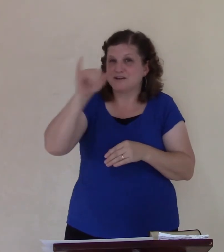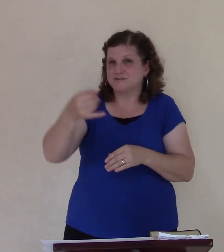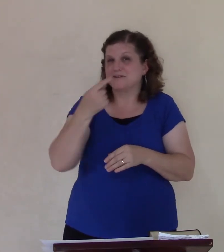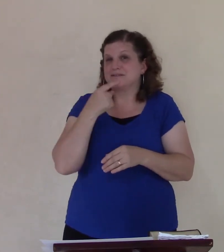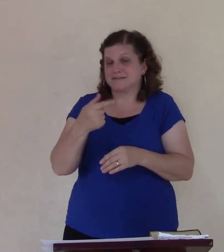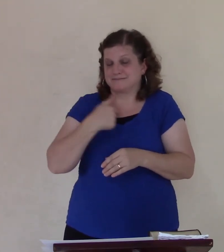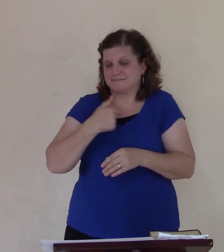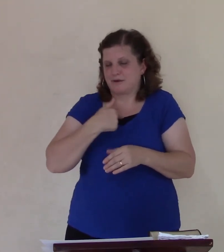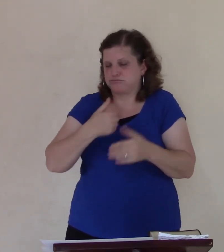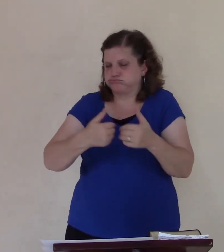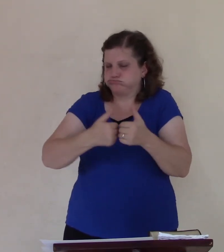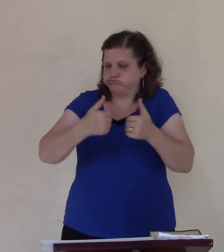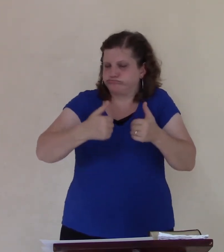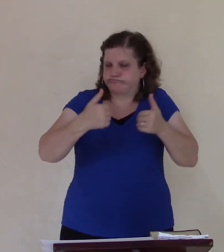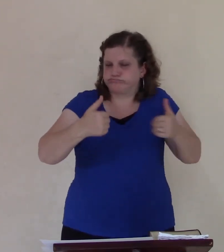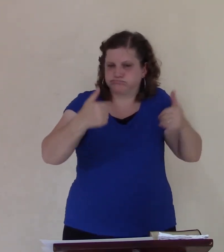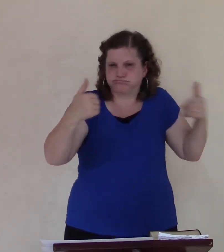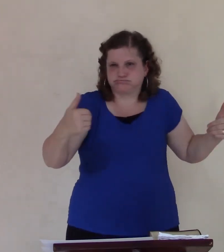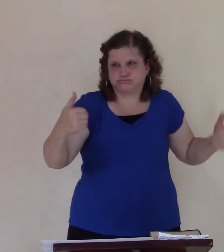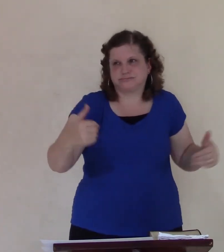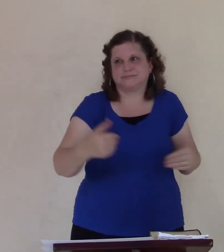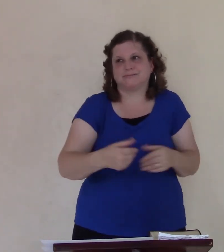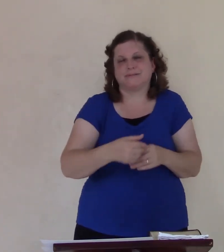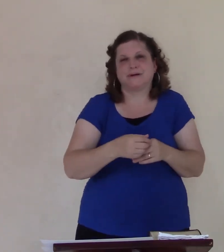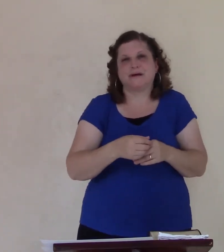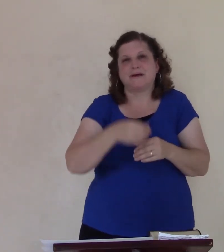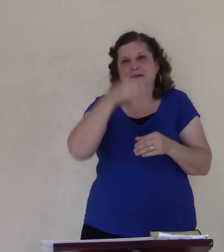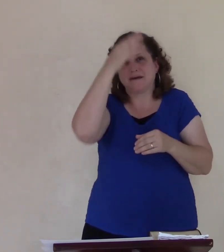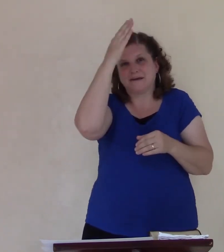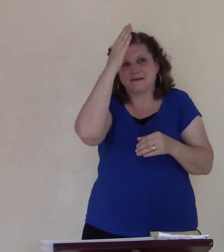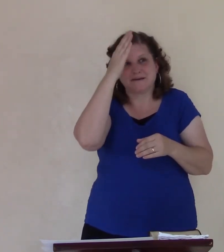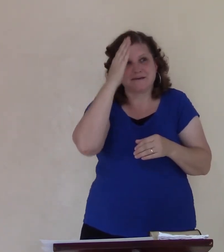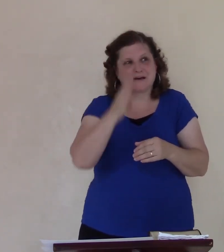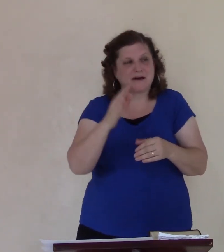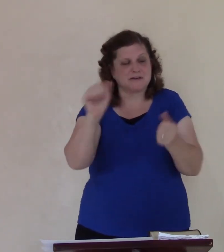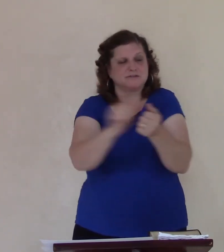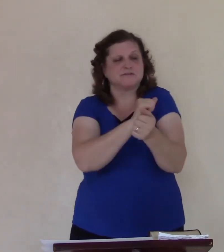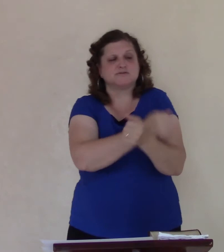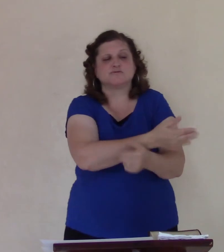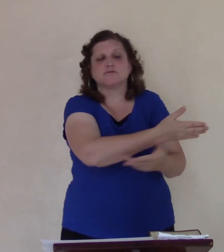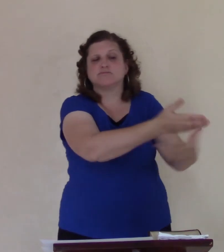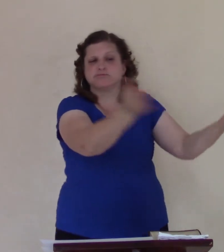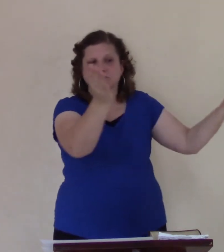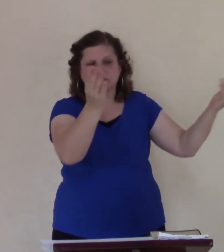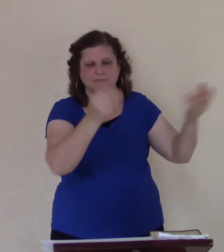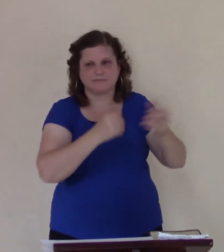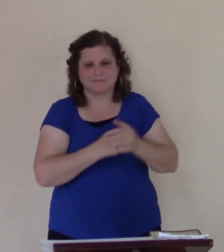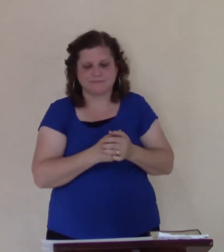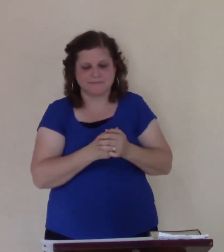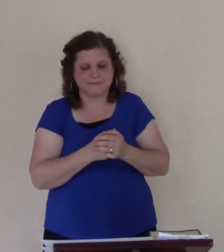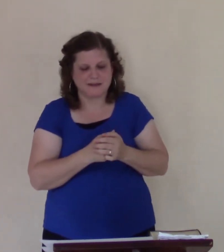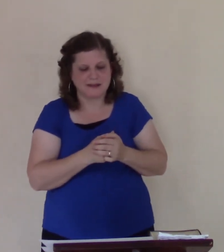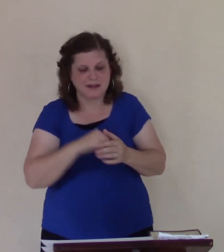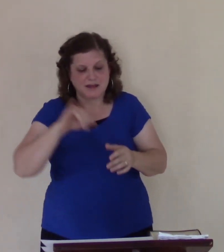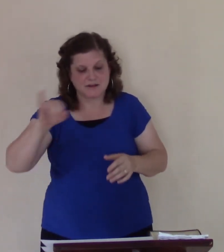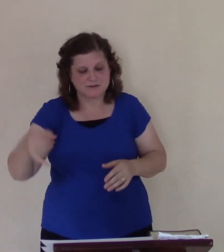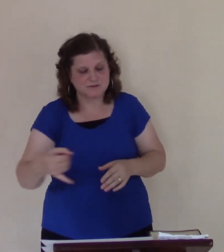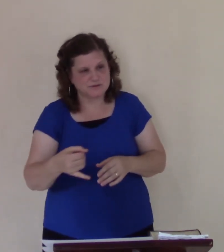God destroy him and when Jonah is supposed to be the instrument of mercy he's already supposed to cut the share with the